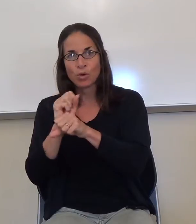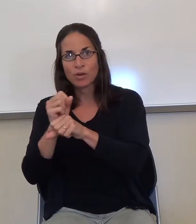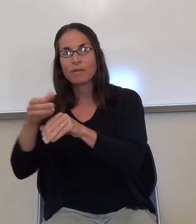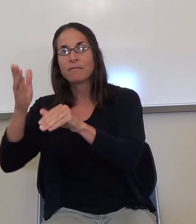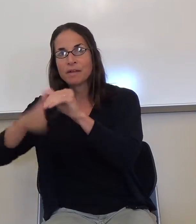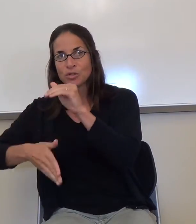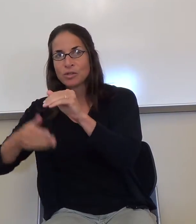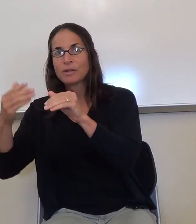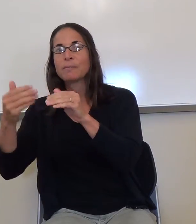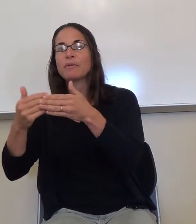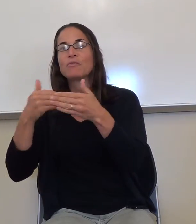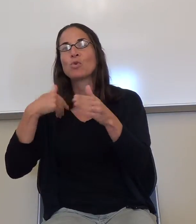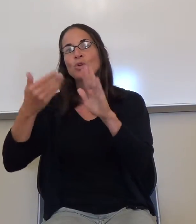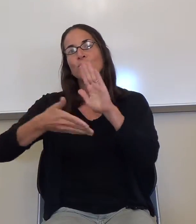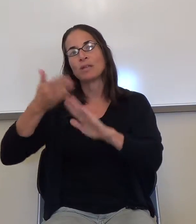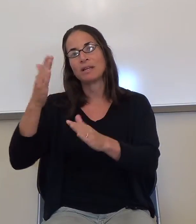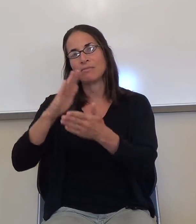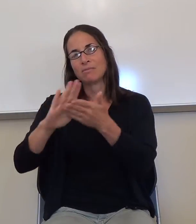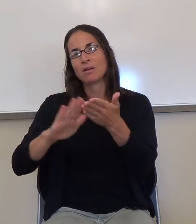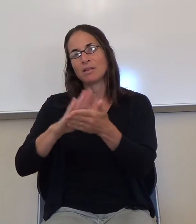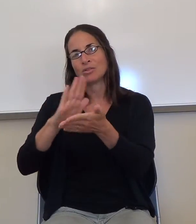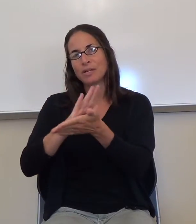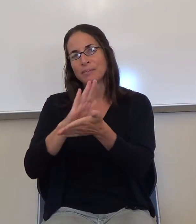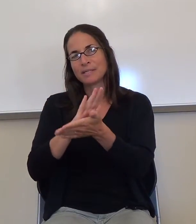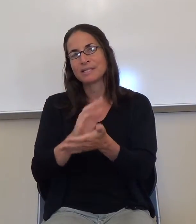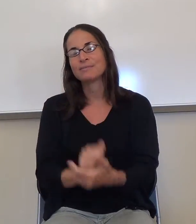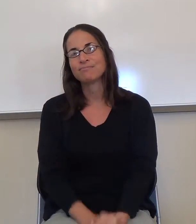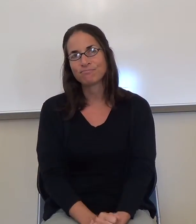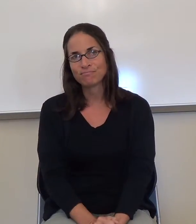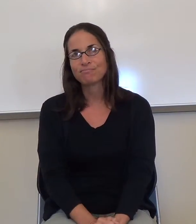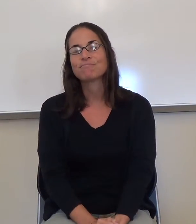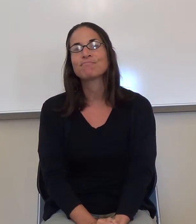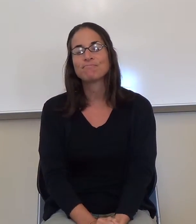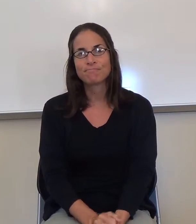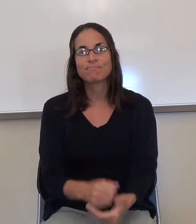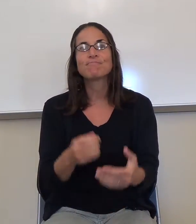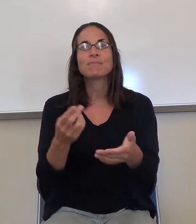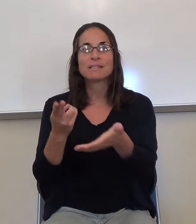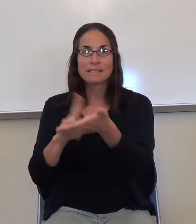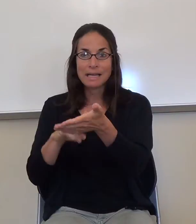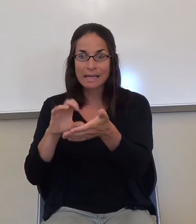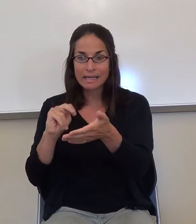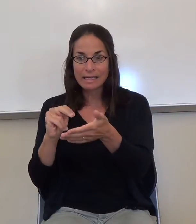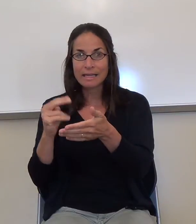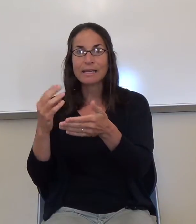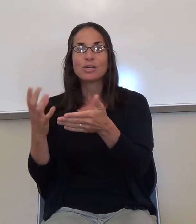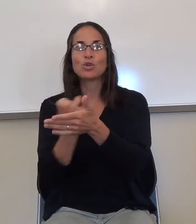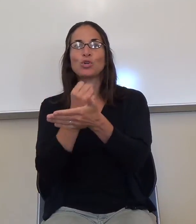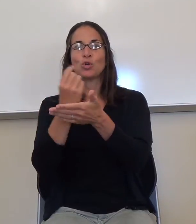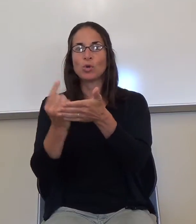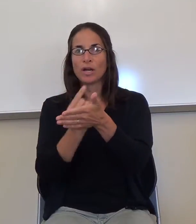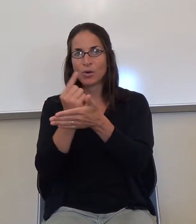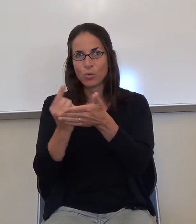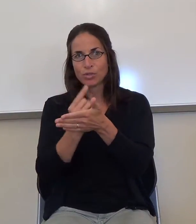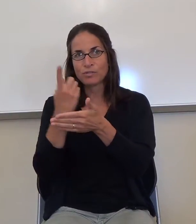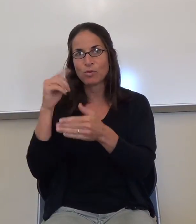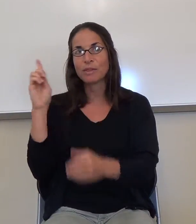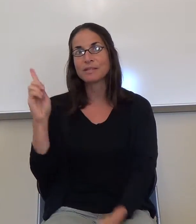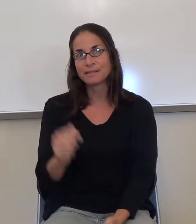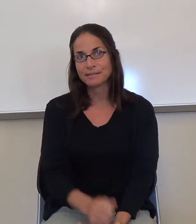campus, okay? And you can get, you can sign in and get hours for working on these. Okay, you